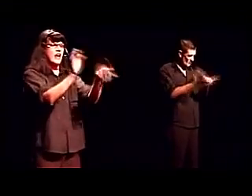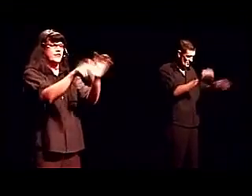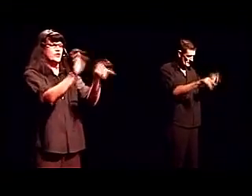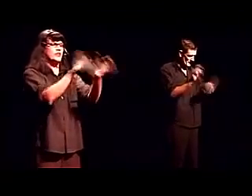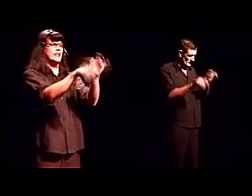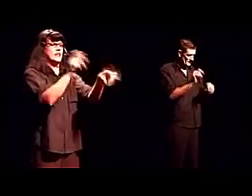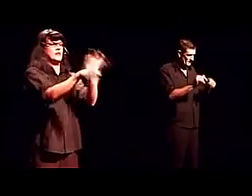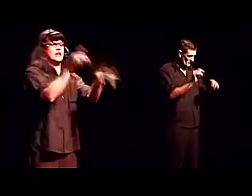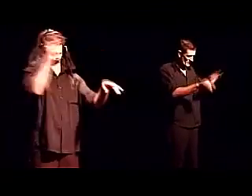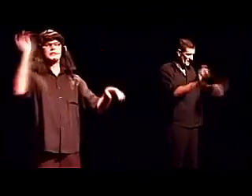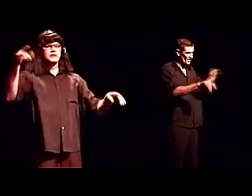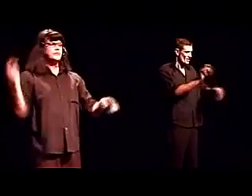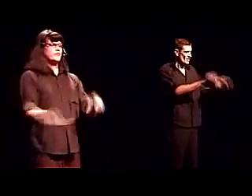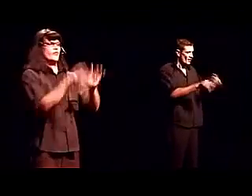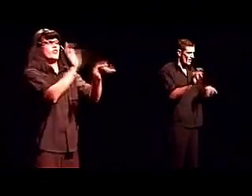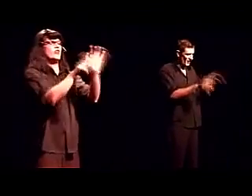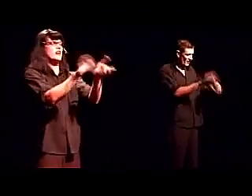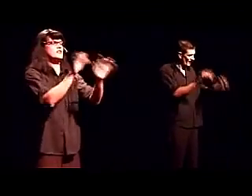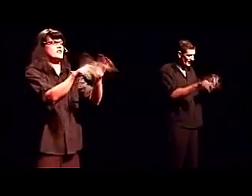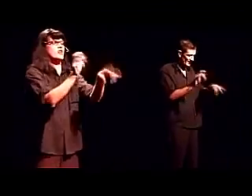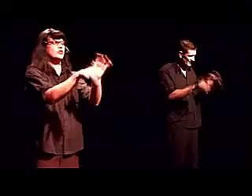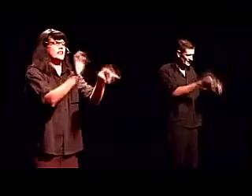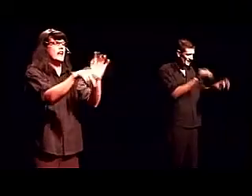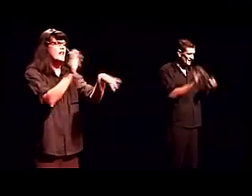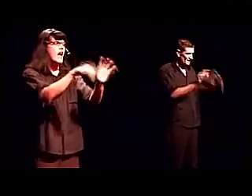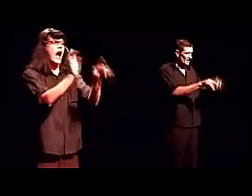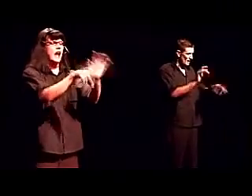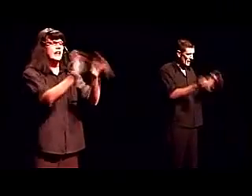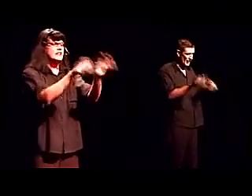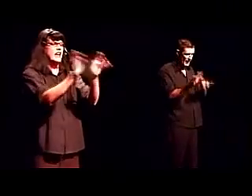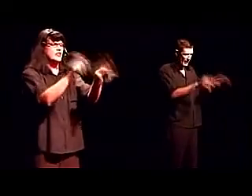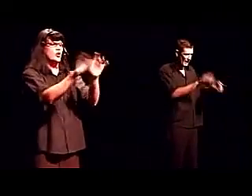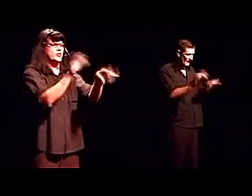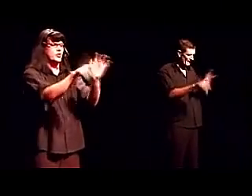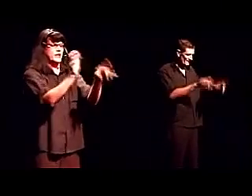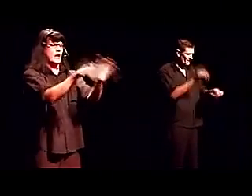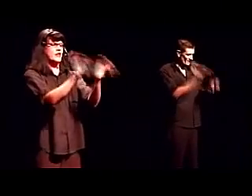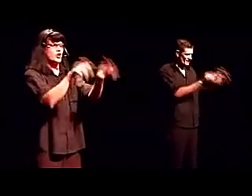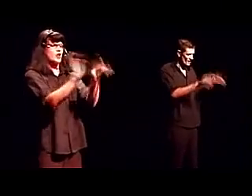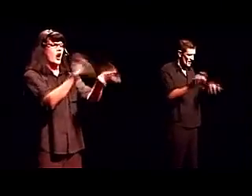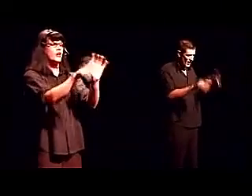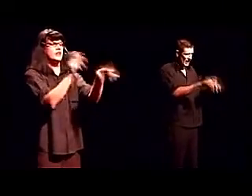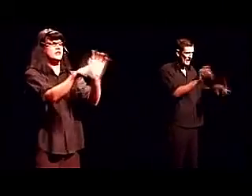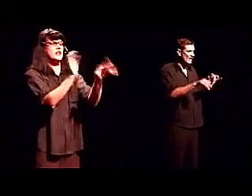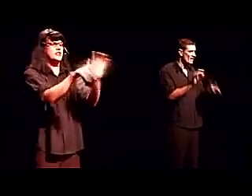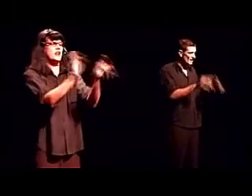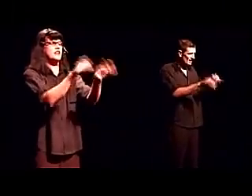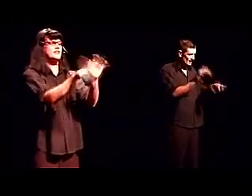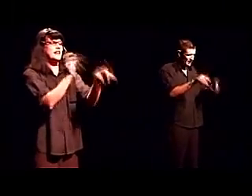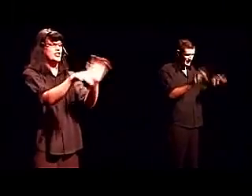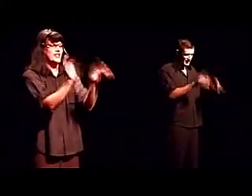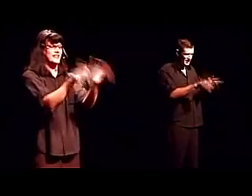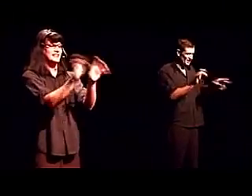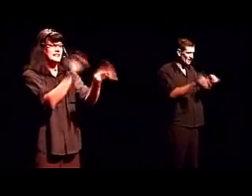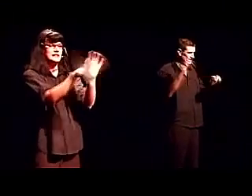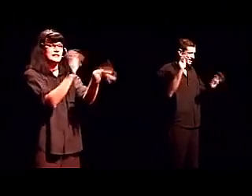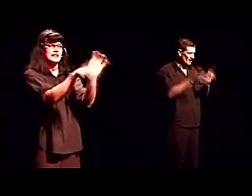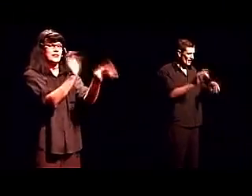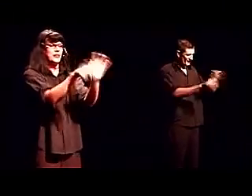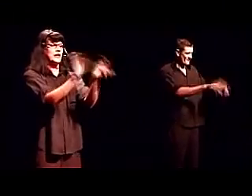I love you licking me. You're nice and salty. I lick down to your pubic hair and your cock is nudging against my chin. It's a